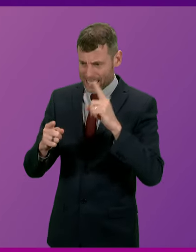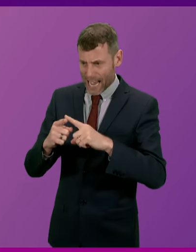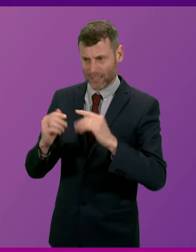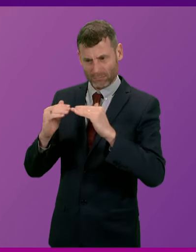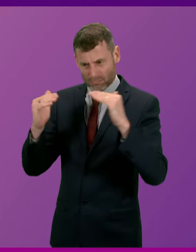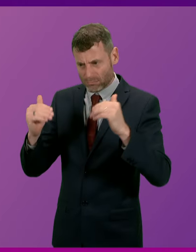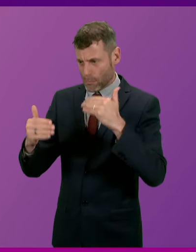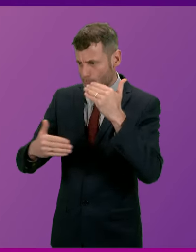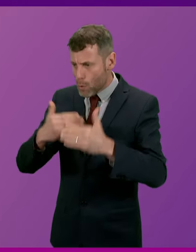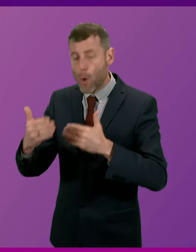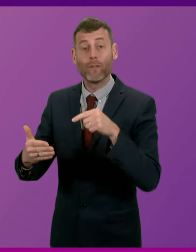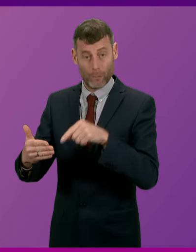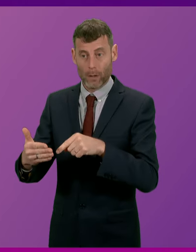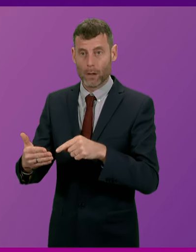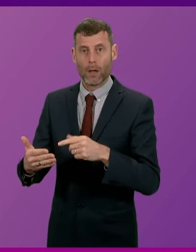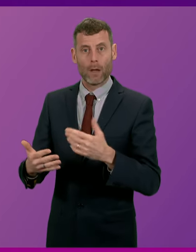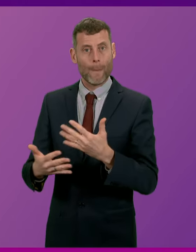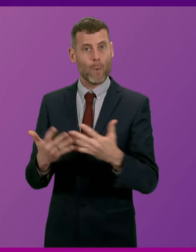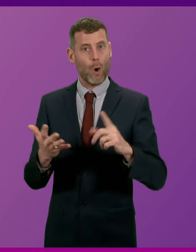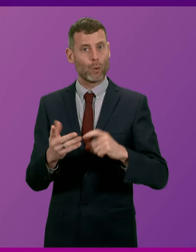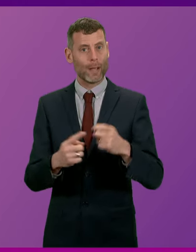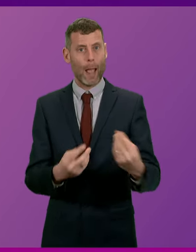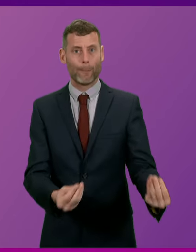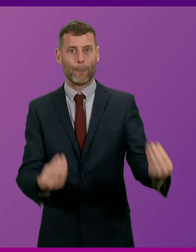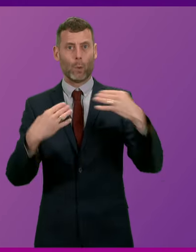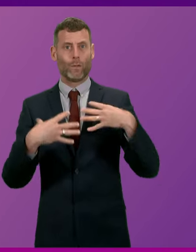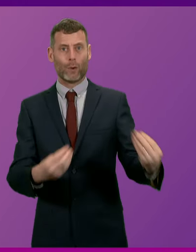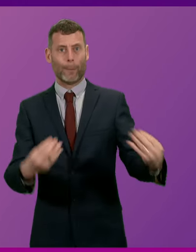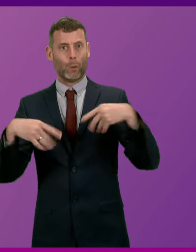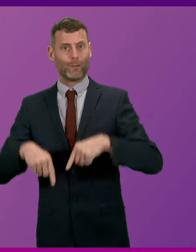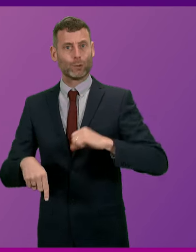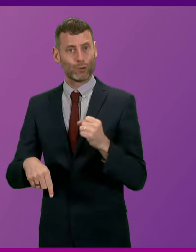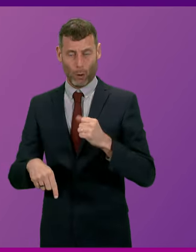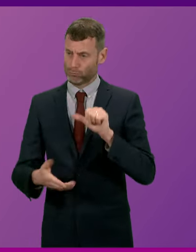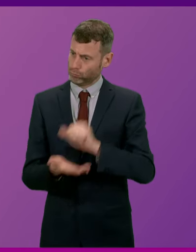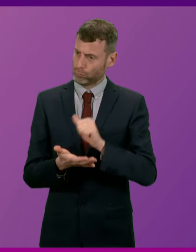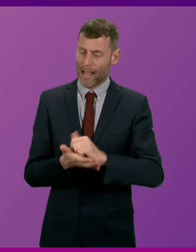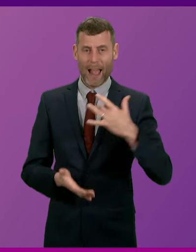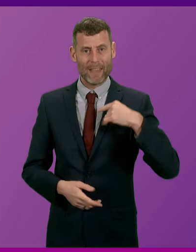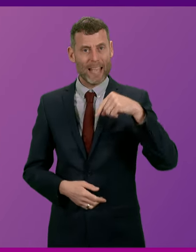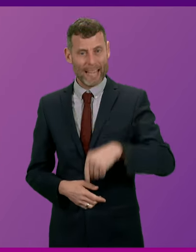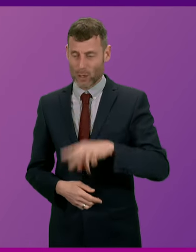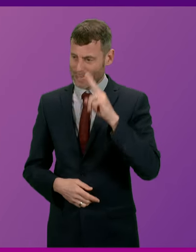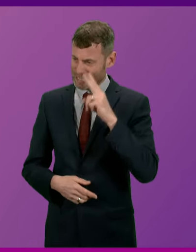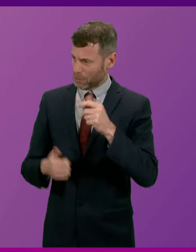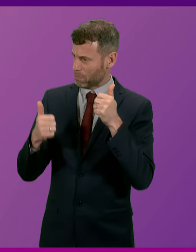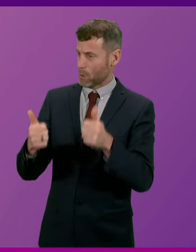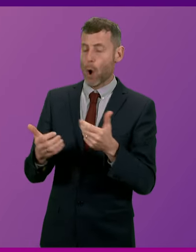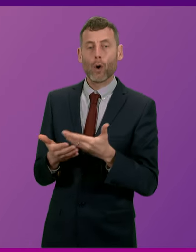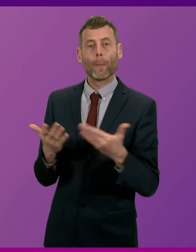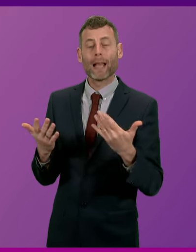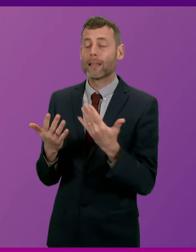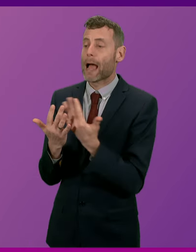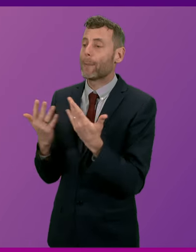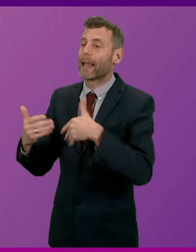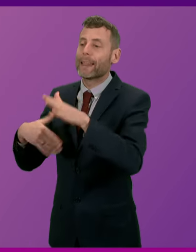has shown of course is that more people from the rest of the United Kingdom want to come to Scotland as opposed to those who are leaving Scotland and I can tell you one thing,